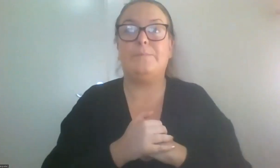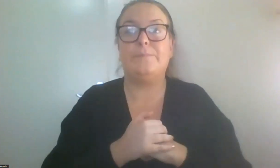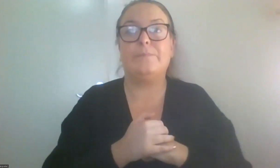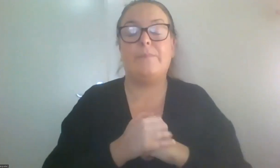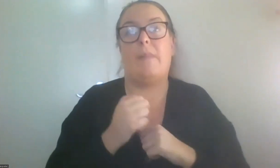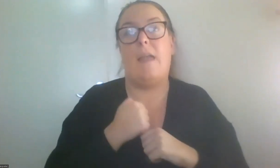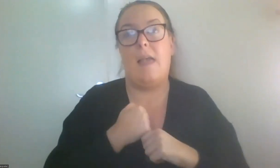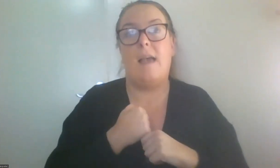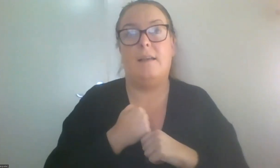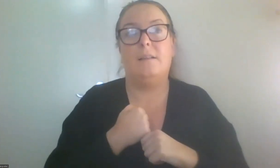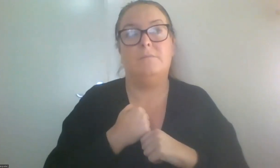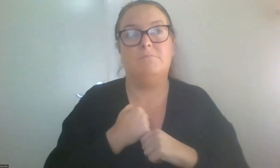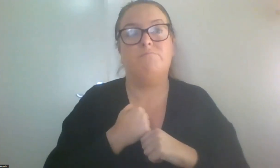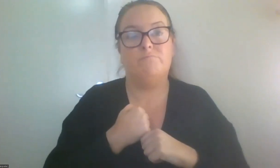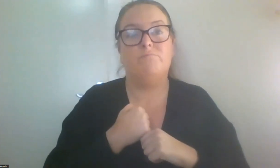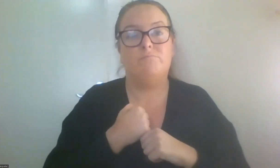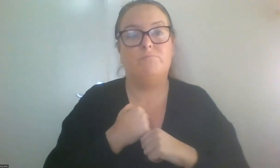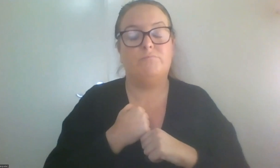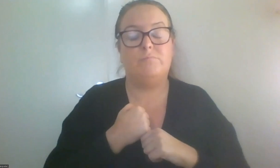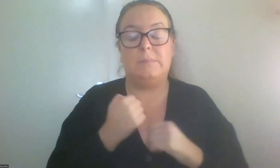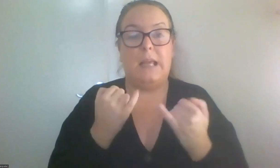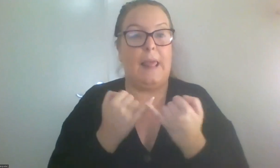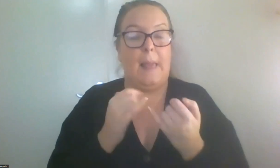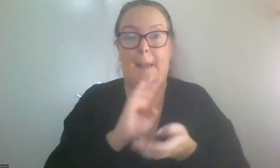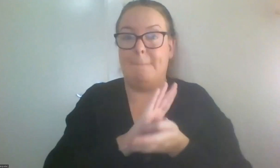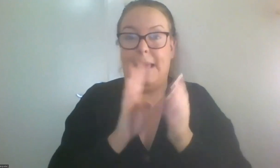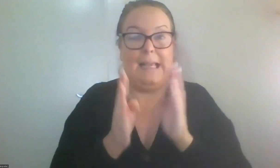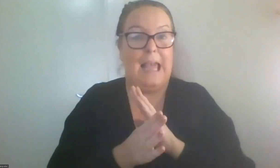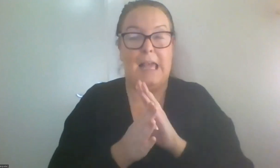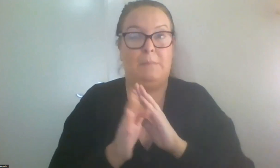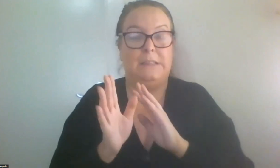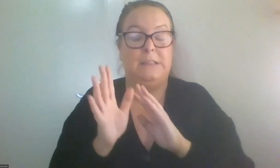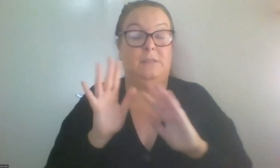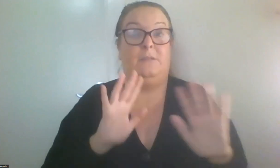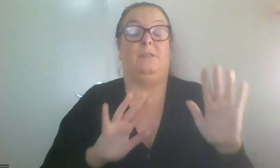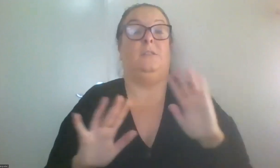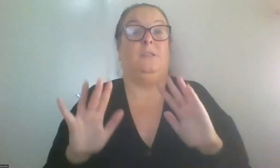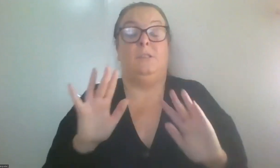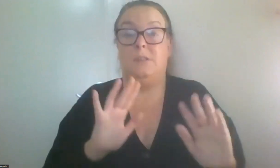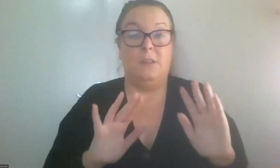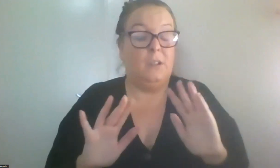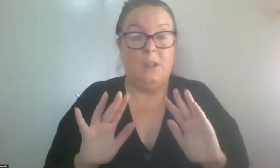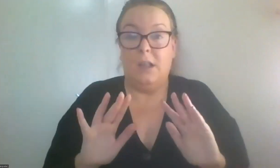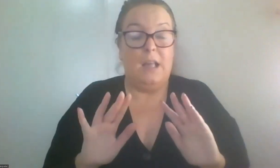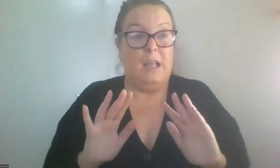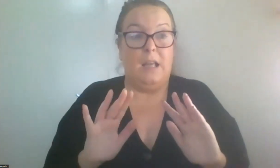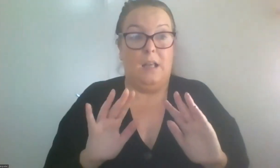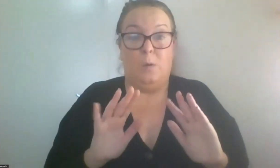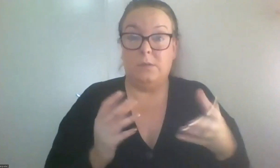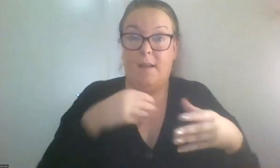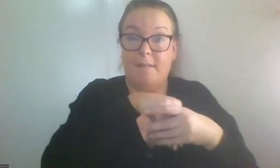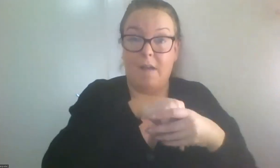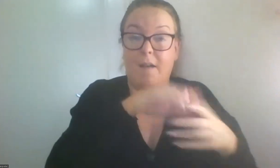became increasingly disillusioned. I participated in a number of consultative processes in the